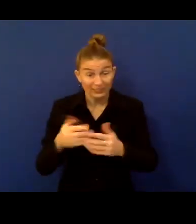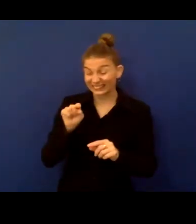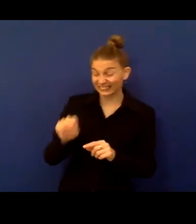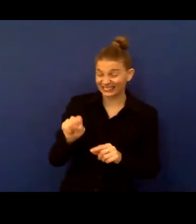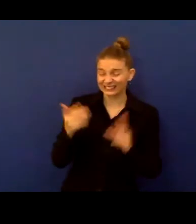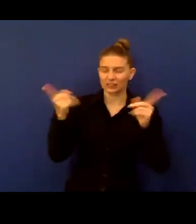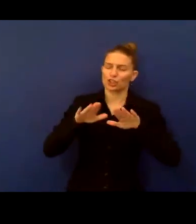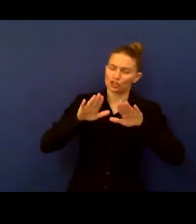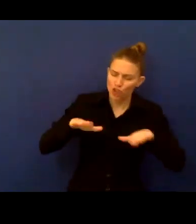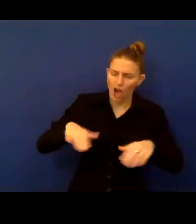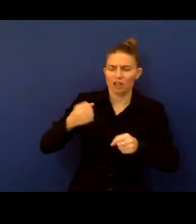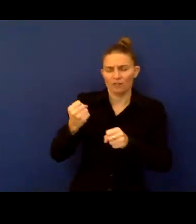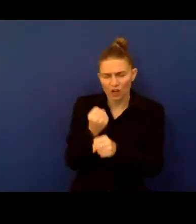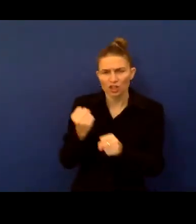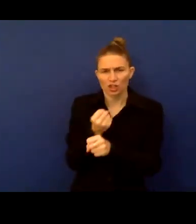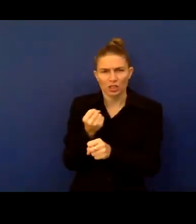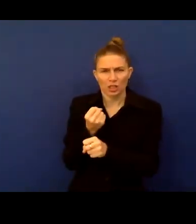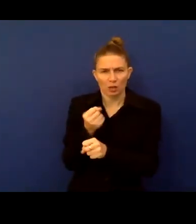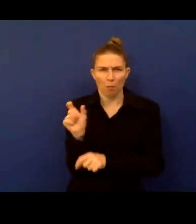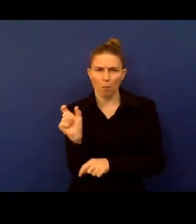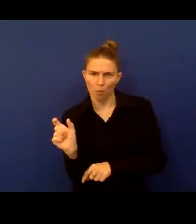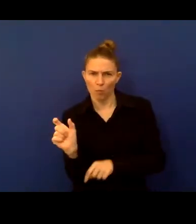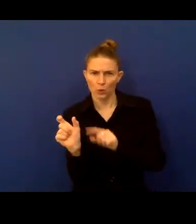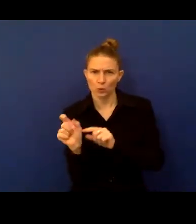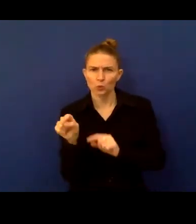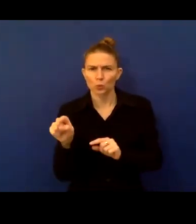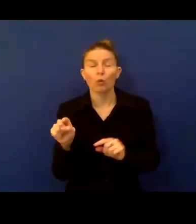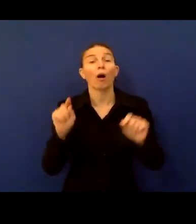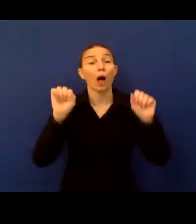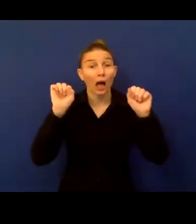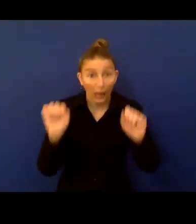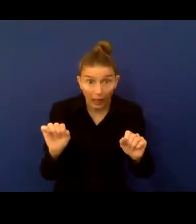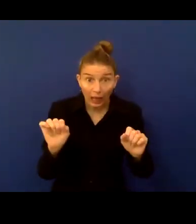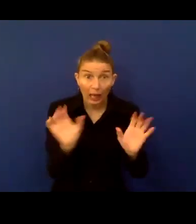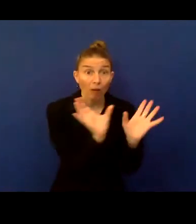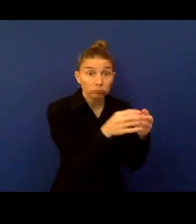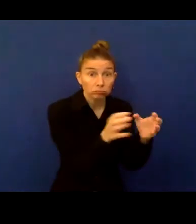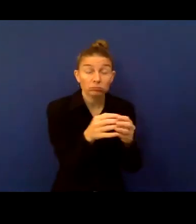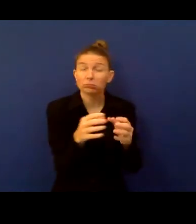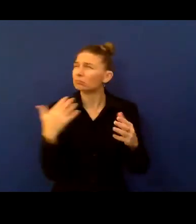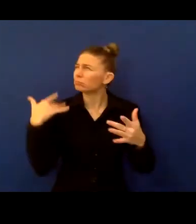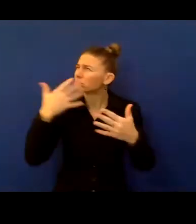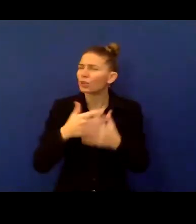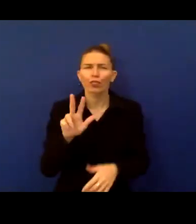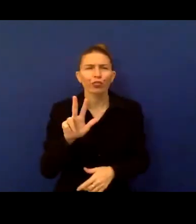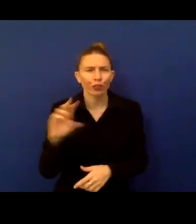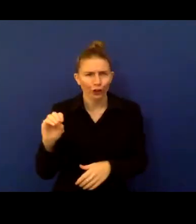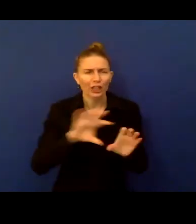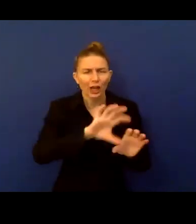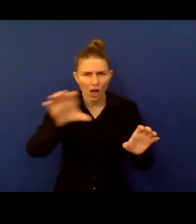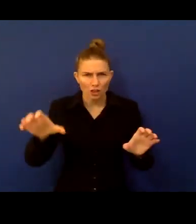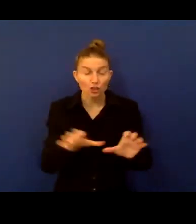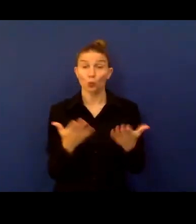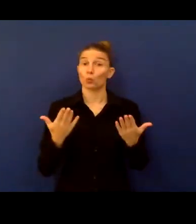module through the multiple indicator cluster survey program in over 30 countries. So as of now, we already